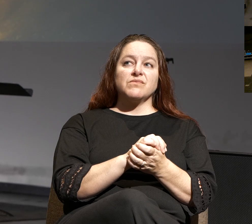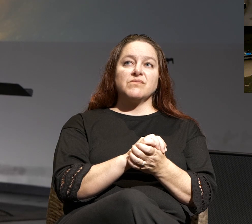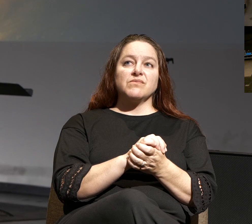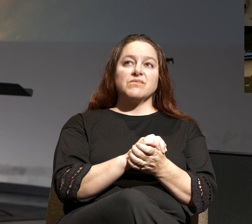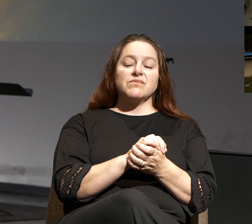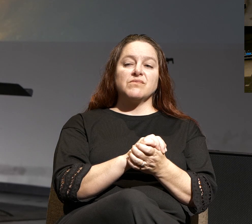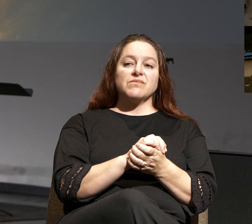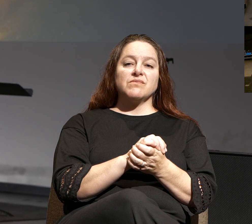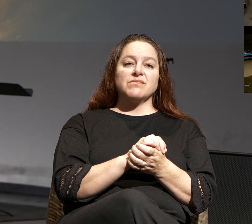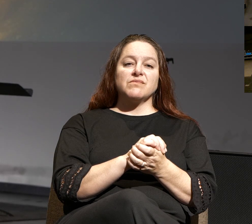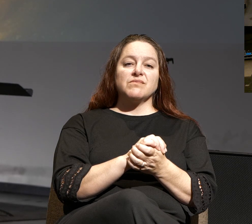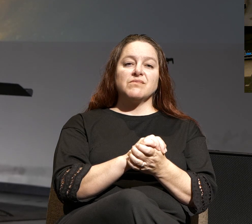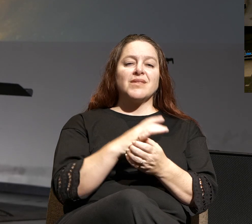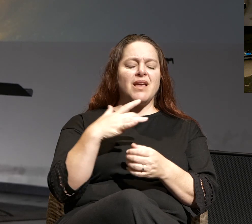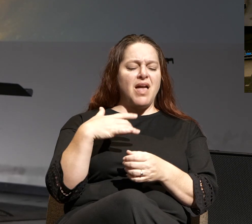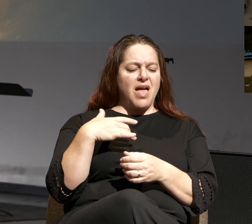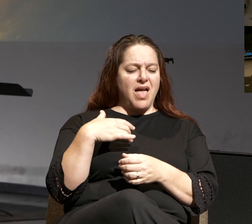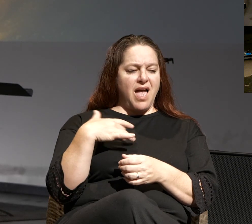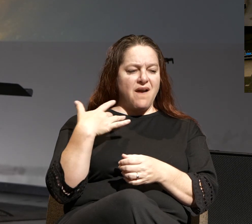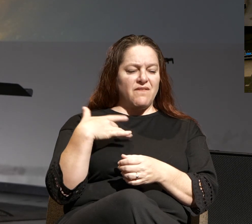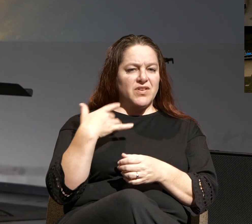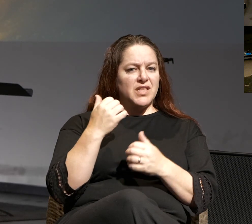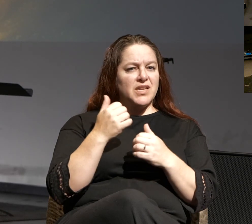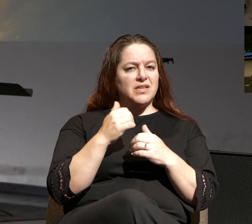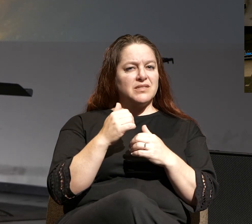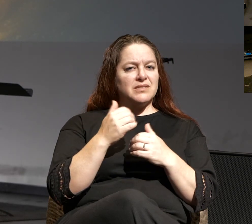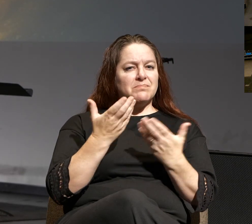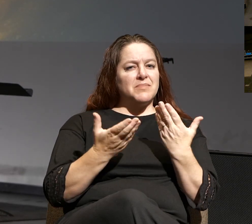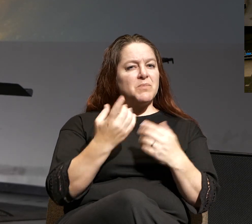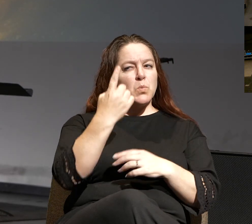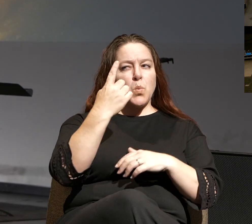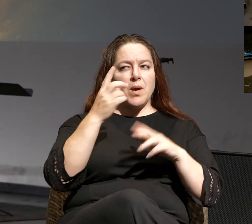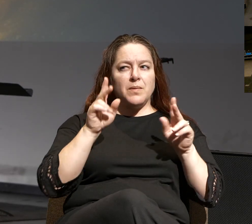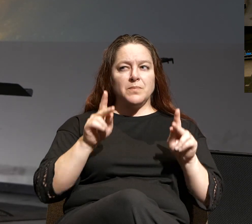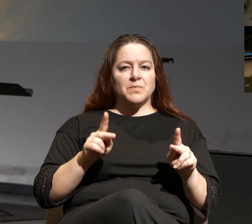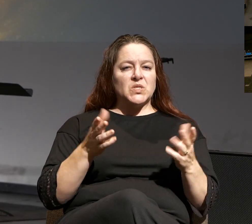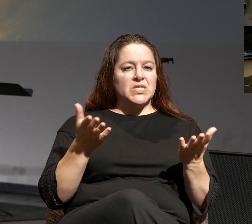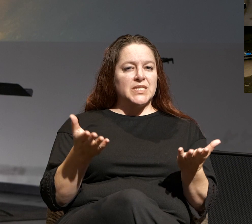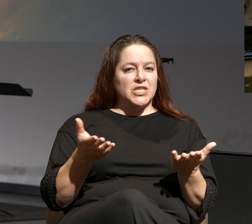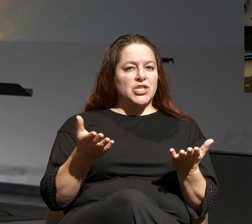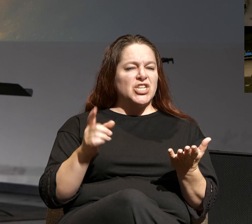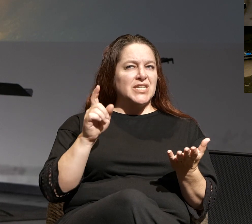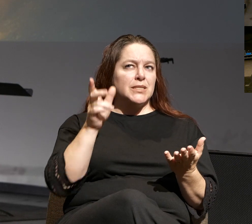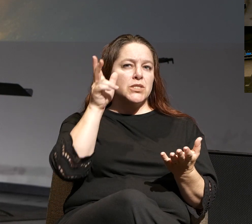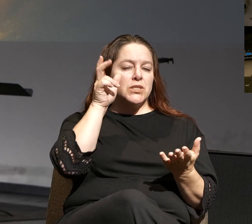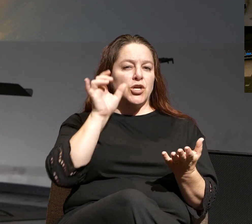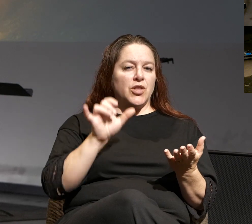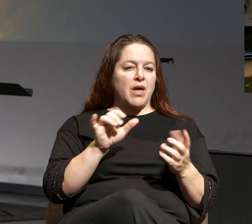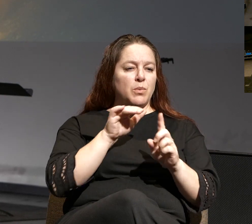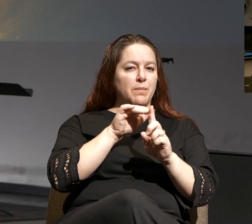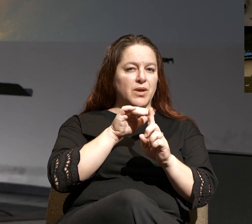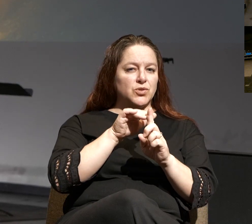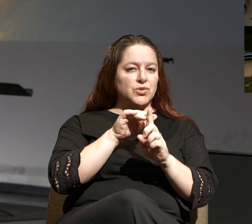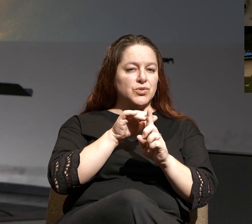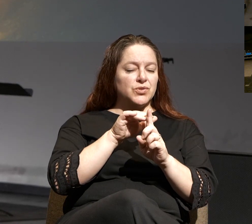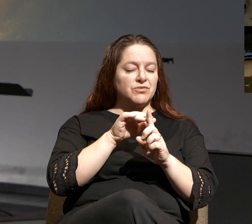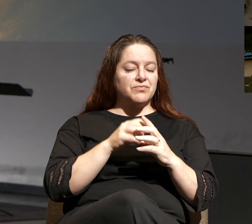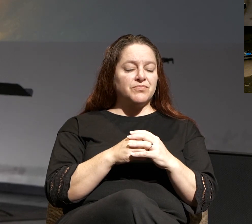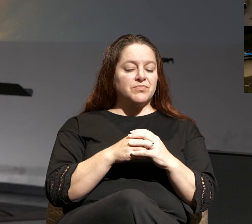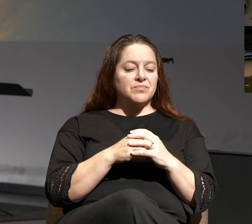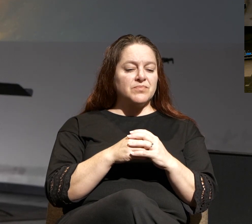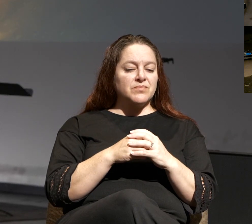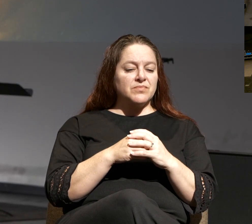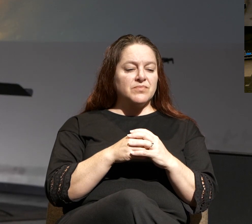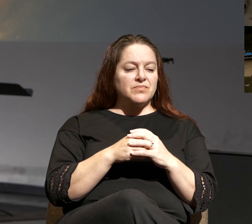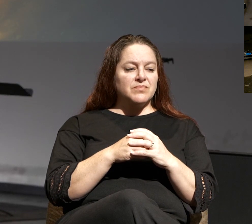I have a feeling that there's at least one person in here that needs to hear that reminder, that